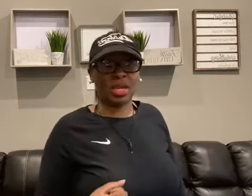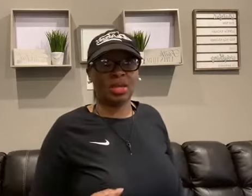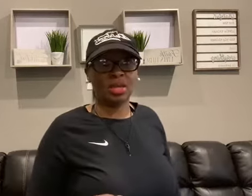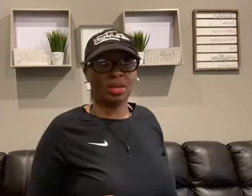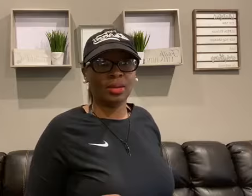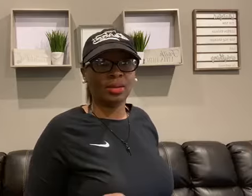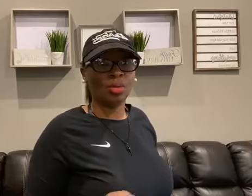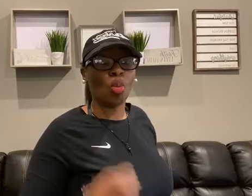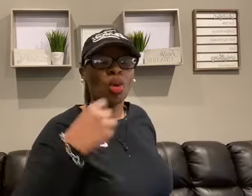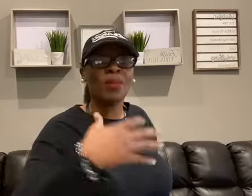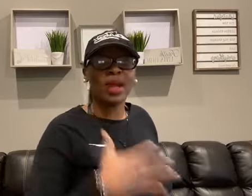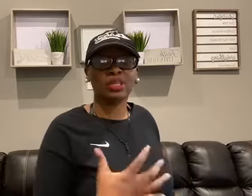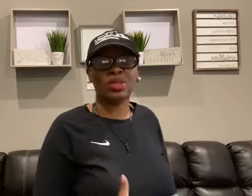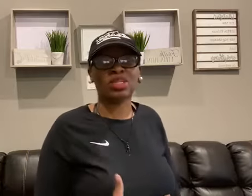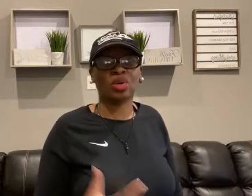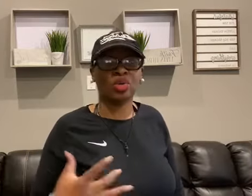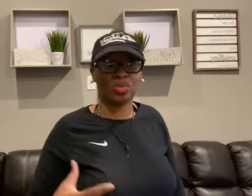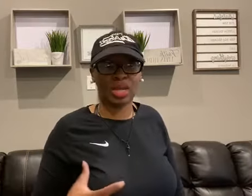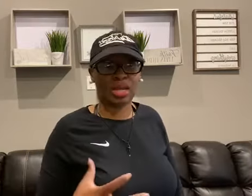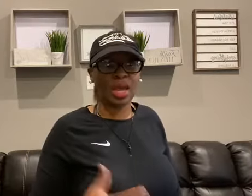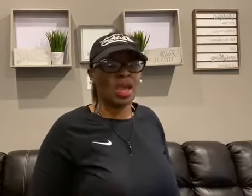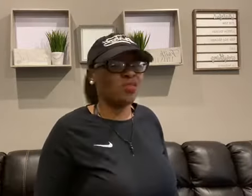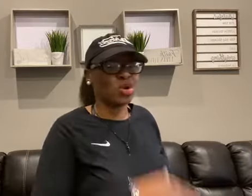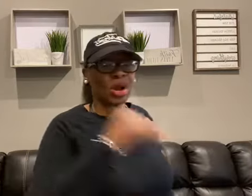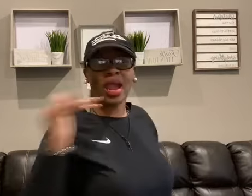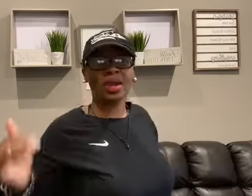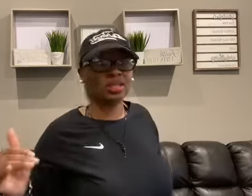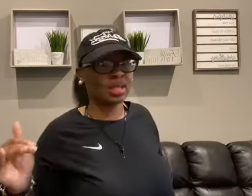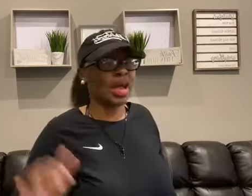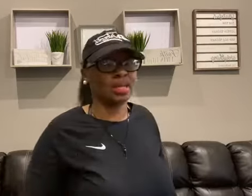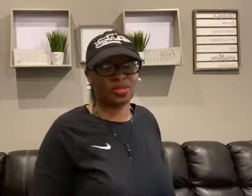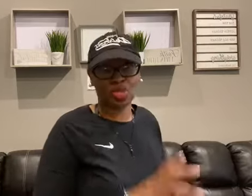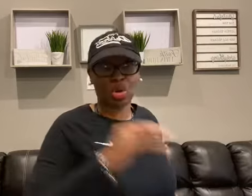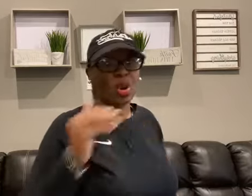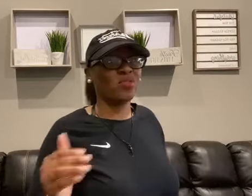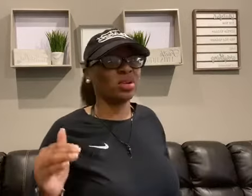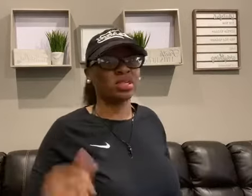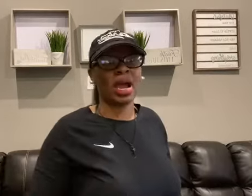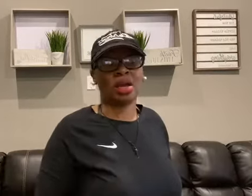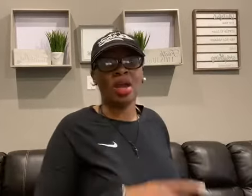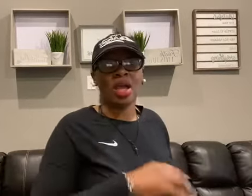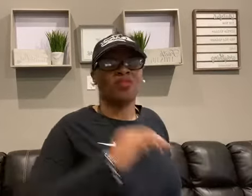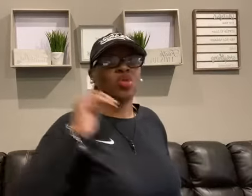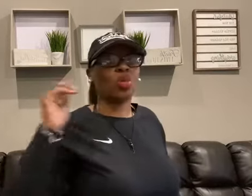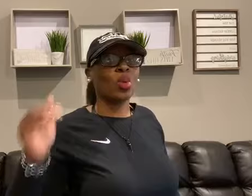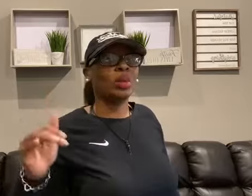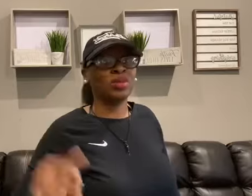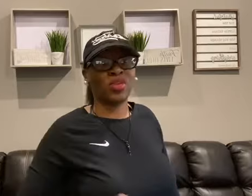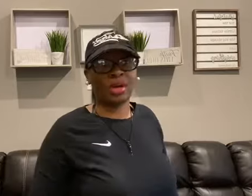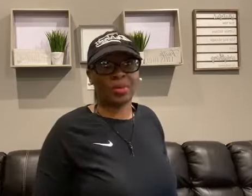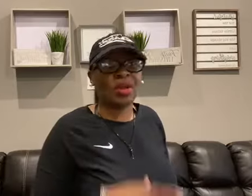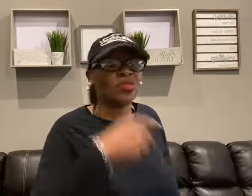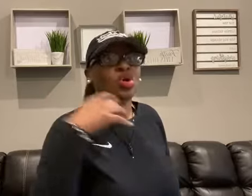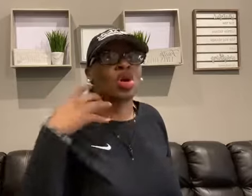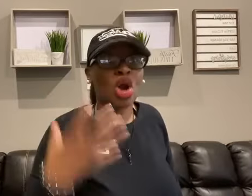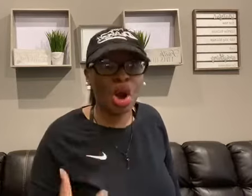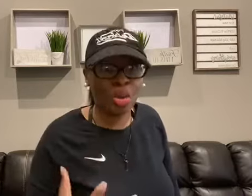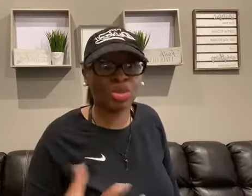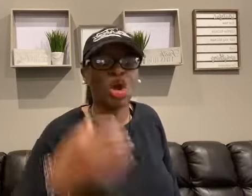me? What makes me so unique? If you're a hairstylist, if you're a graphic designer, if you're a web developer, if you're a coach,